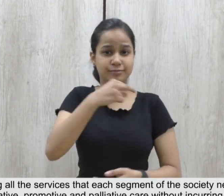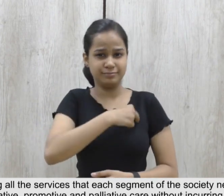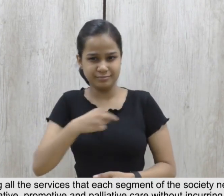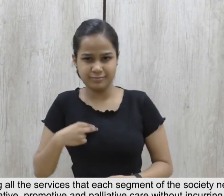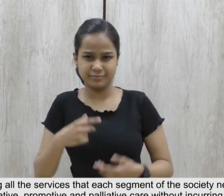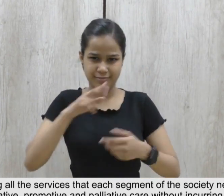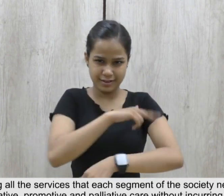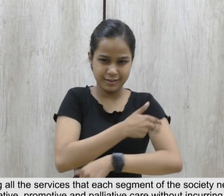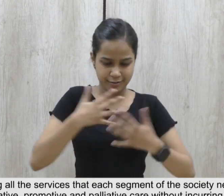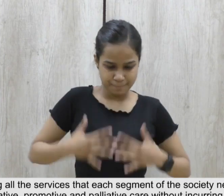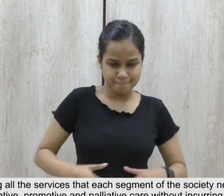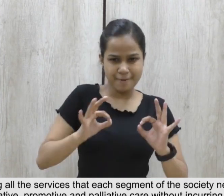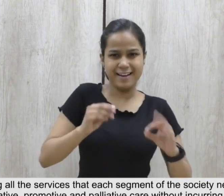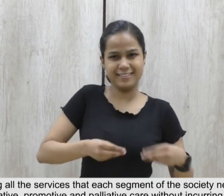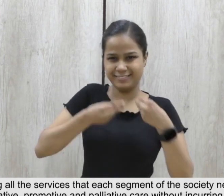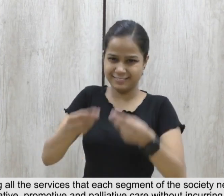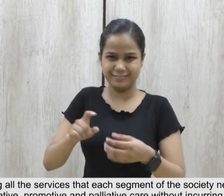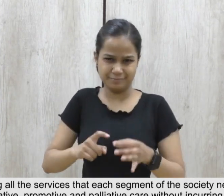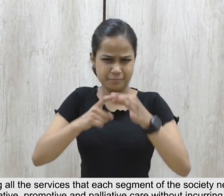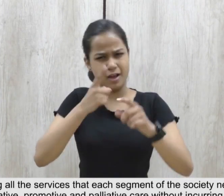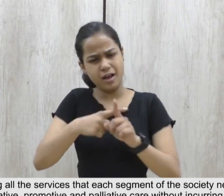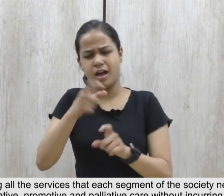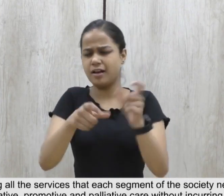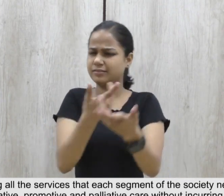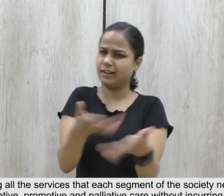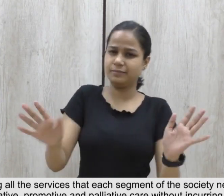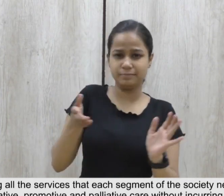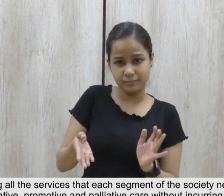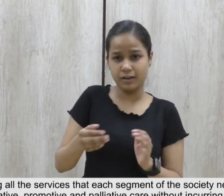all the services that each segment of the society needs. 7